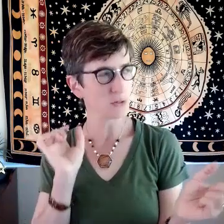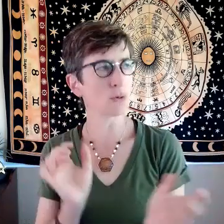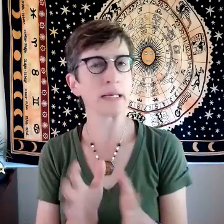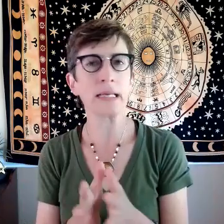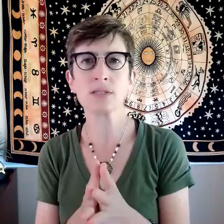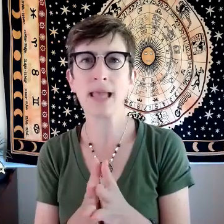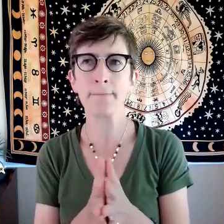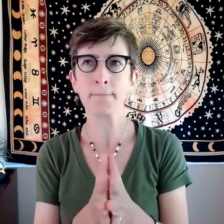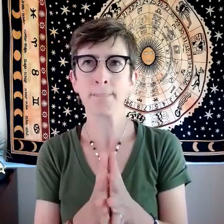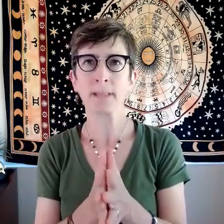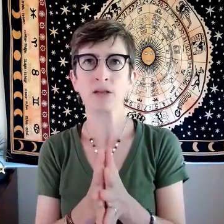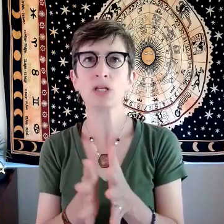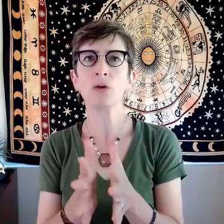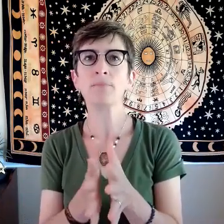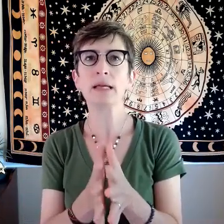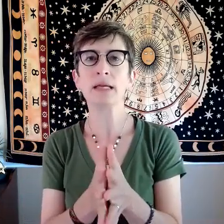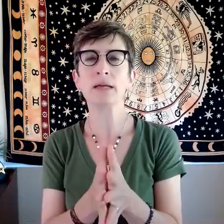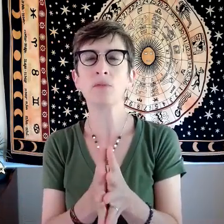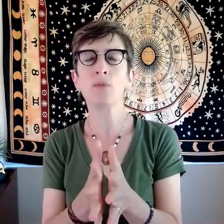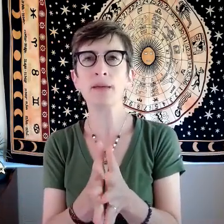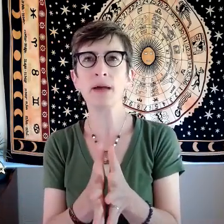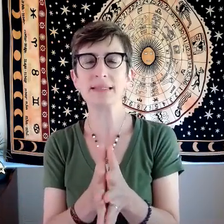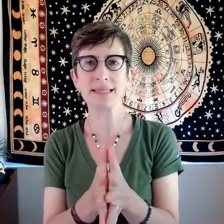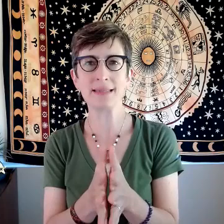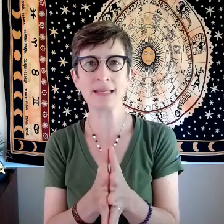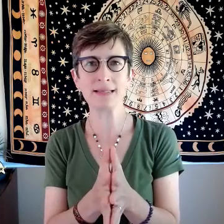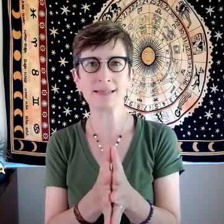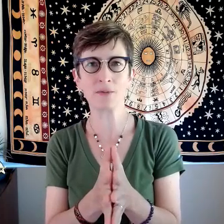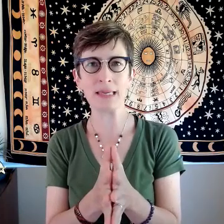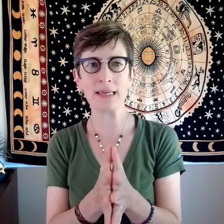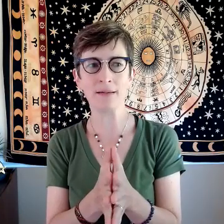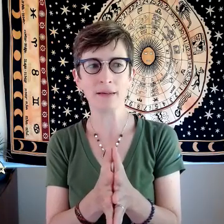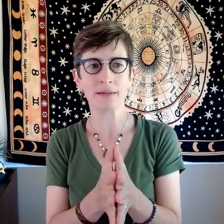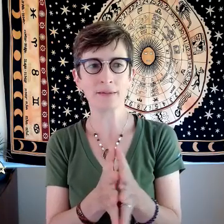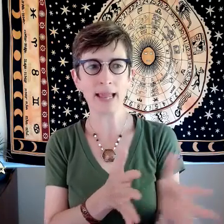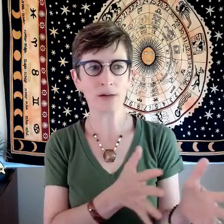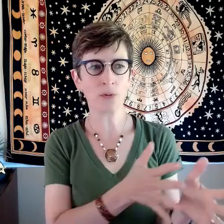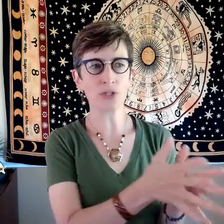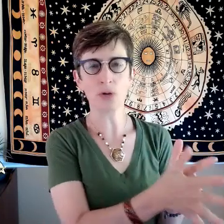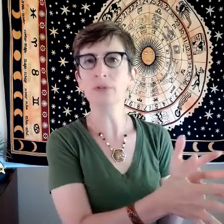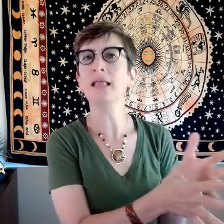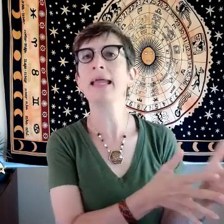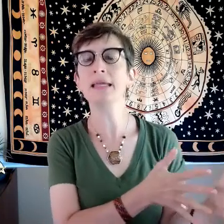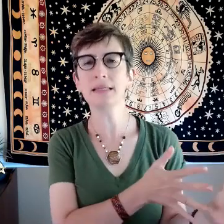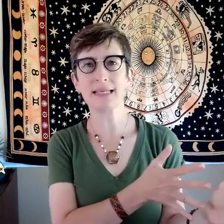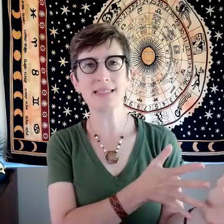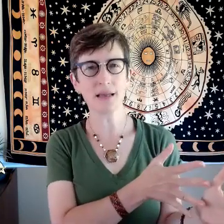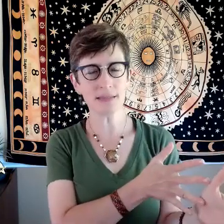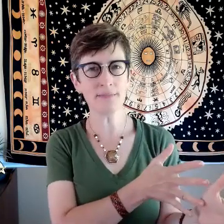story is that you know it we might say things that we like or don't like it doesn't